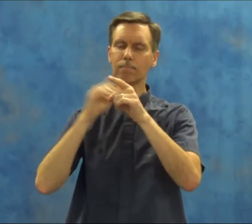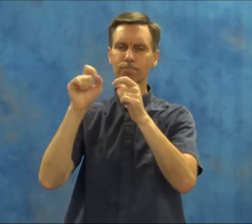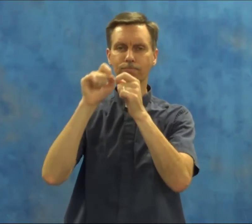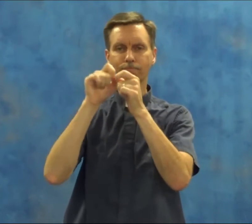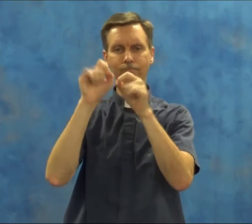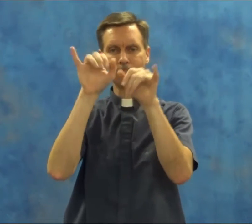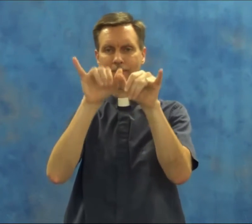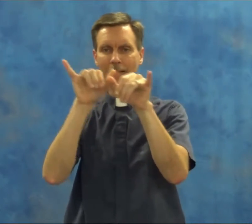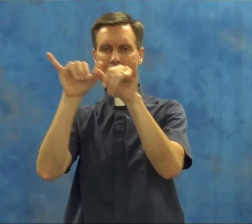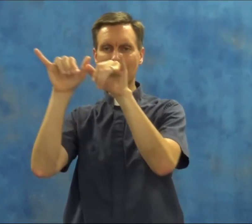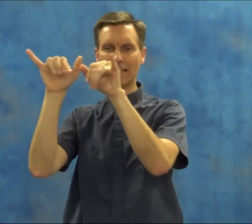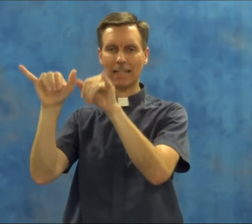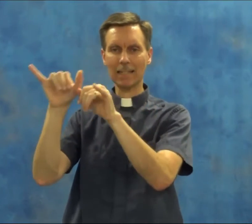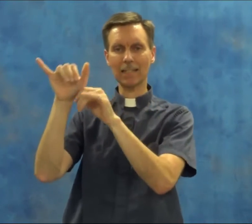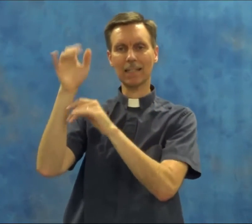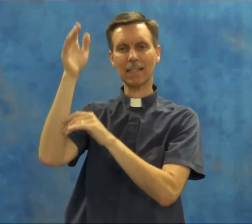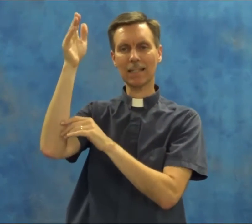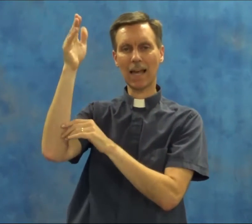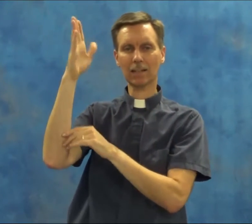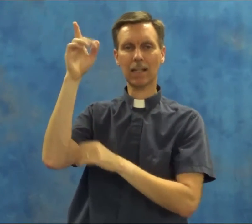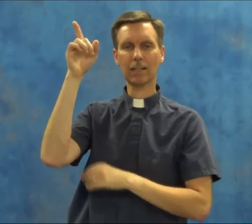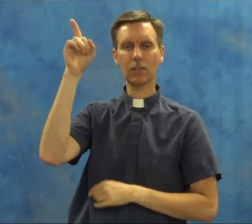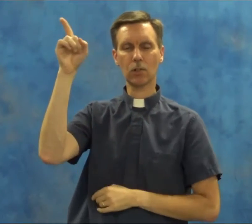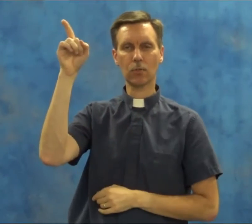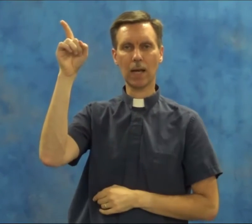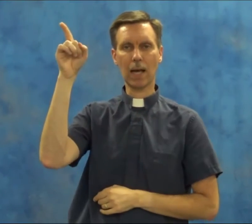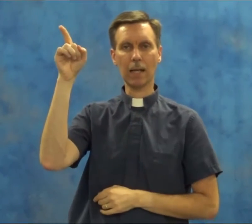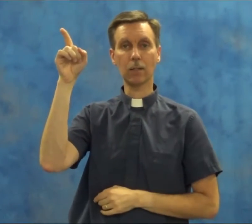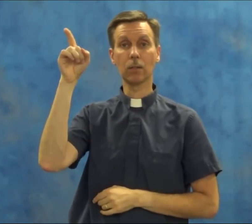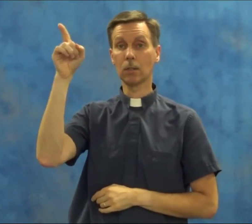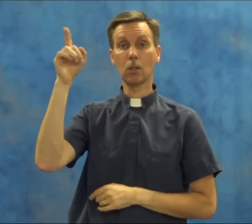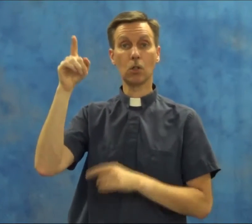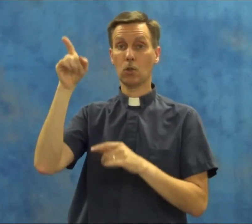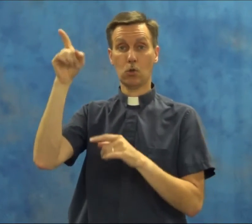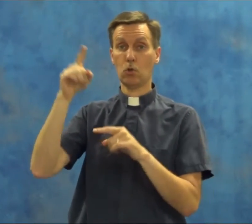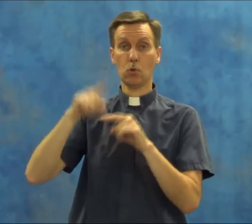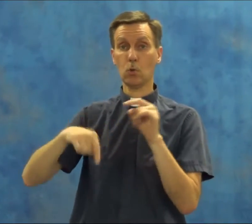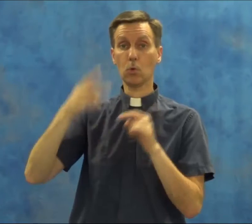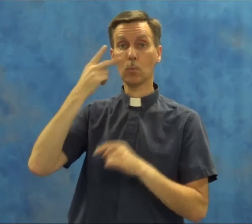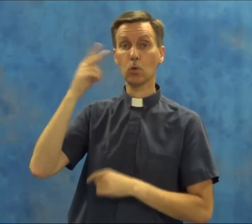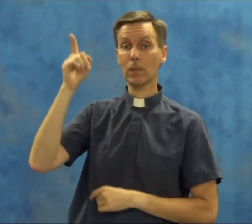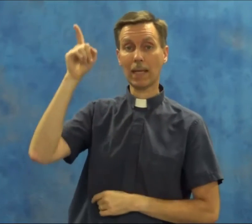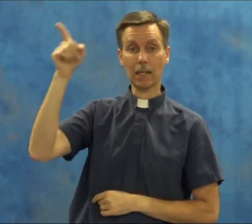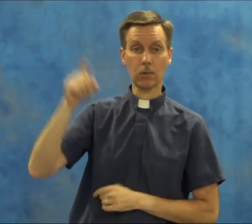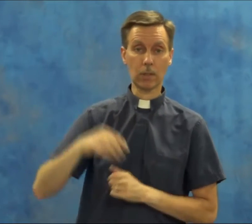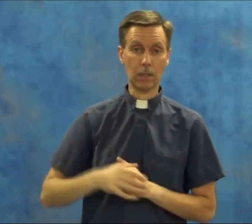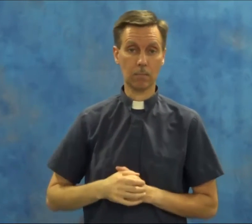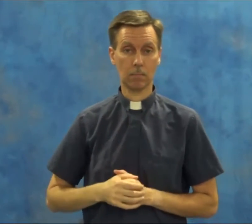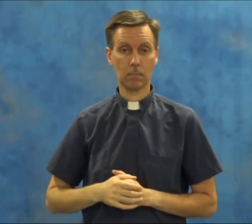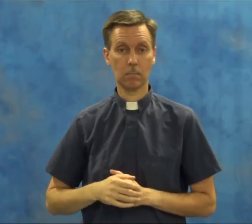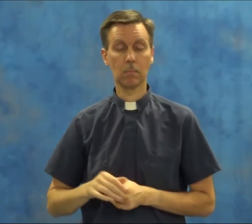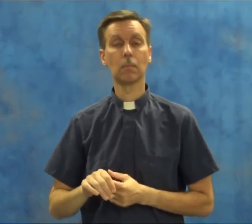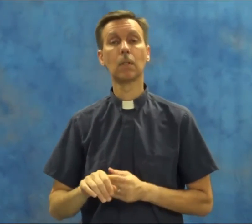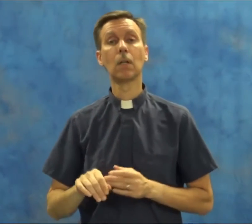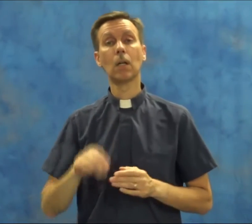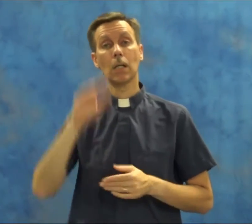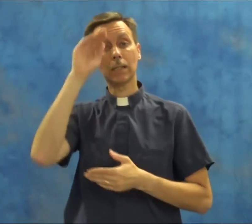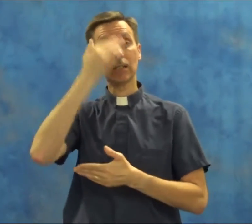is the exact likeness of God, whom you can't see. The